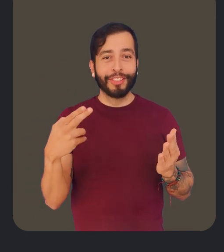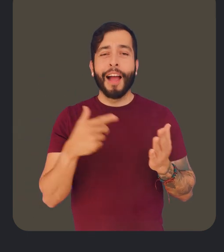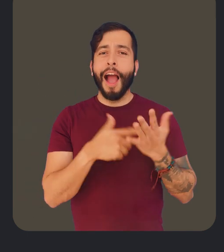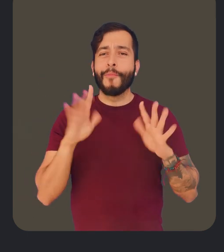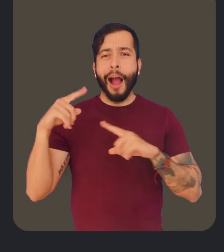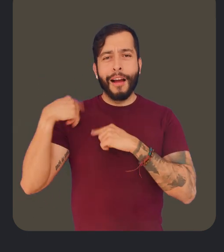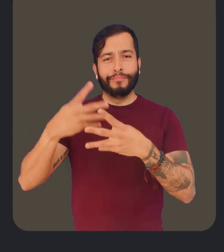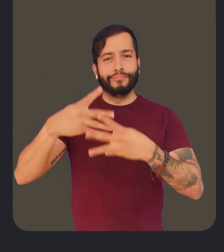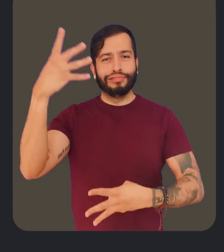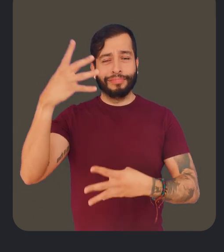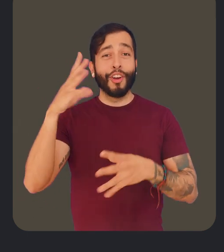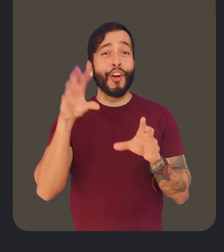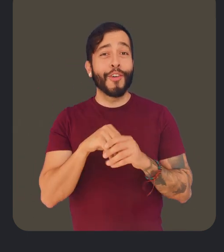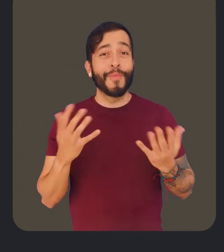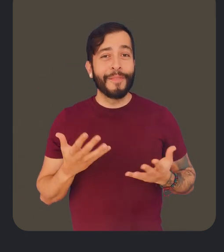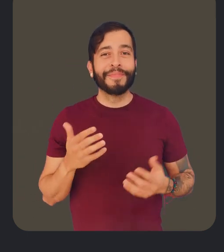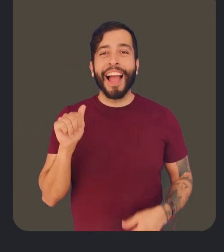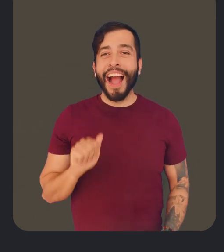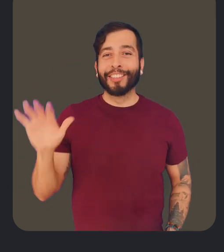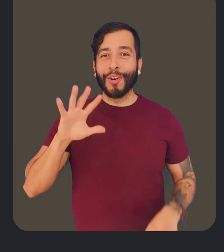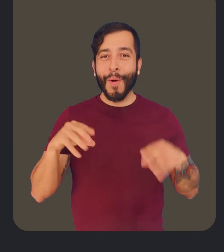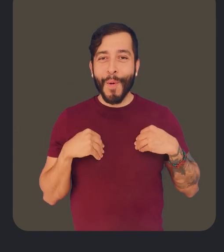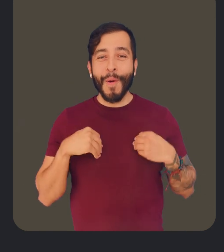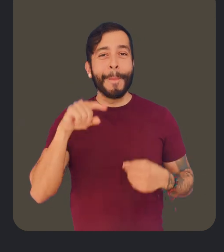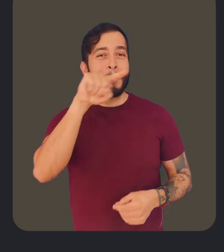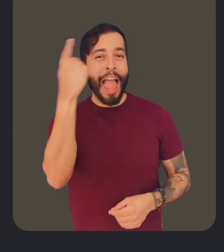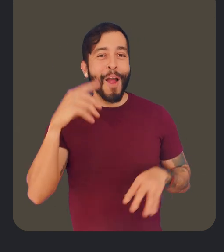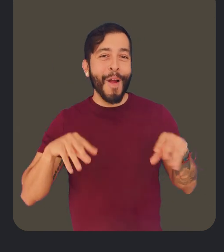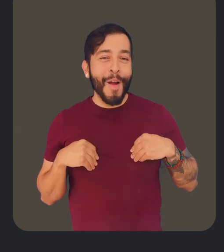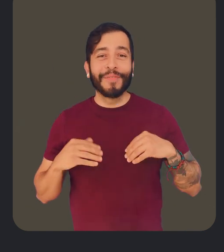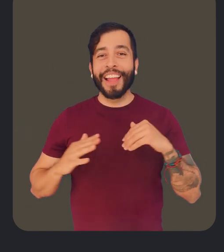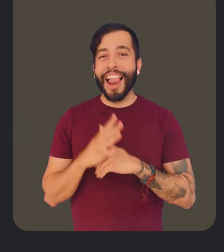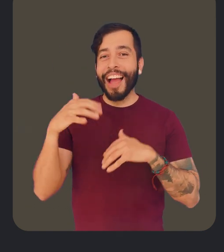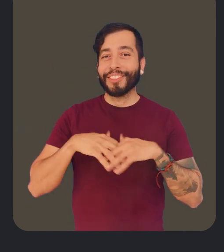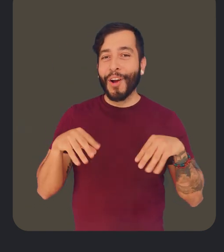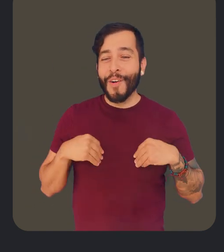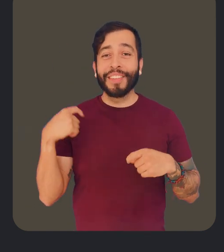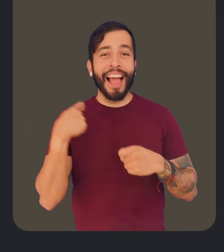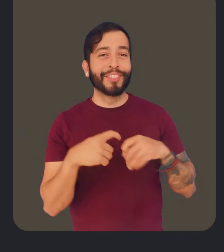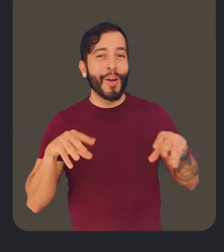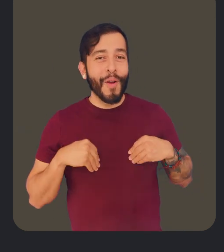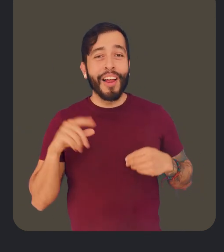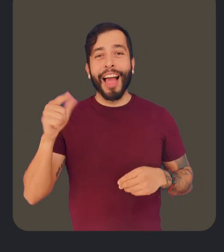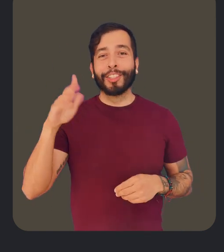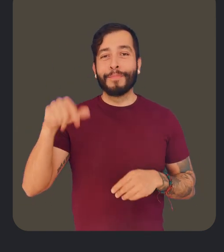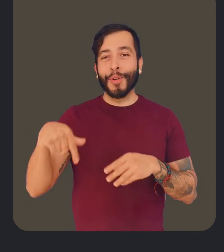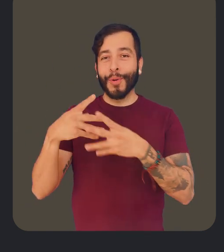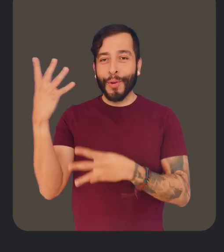This builds on our existing business attributes, which include Asian-owned, Black-owned, Indigenous-owned, Latino-owned, LGBTQ-plus